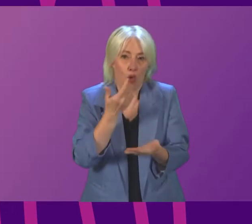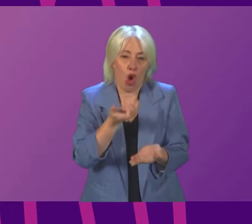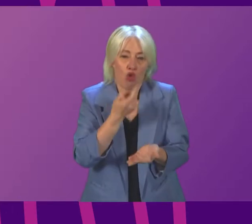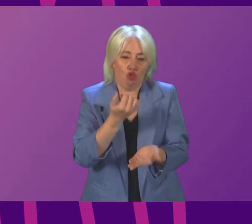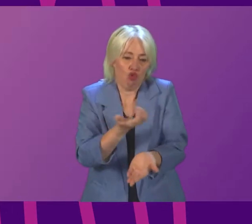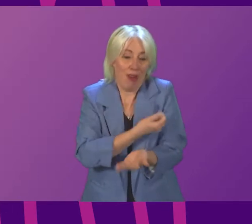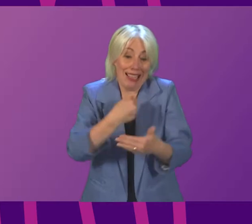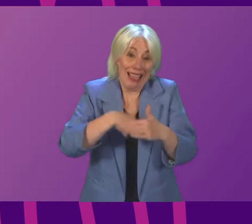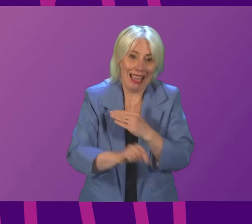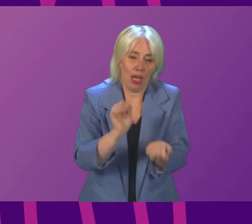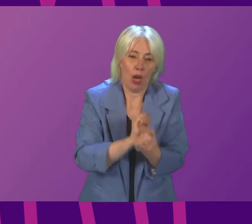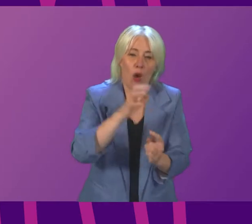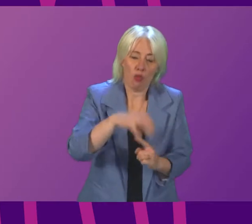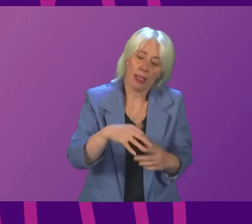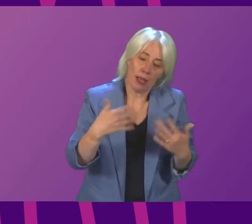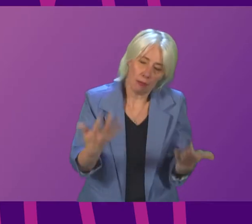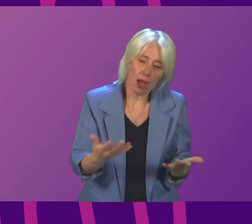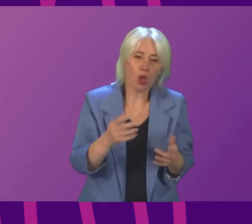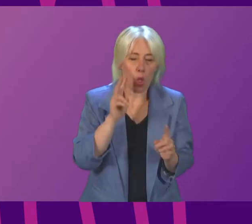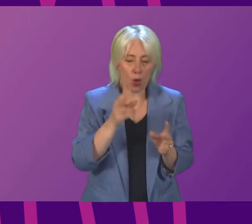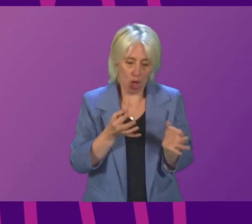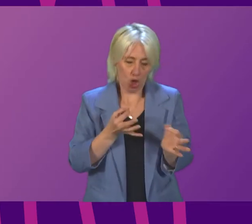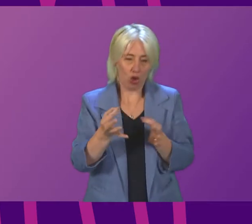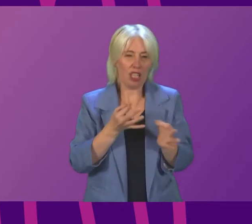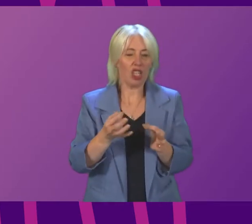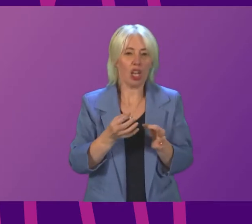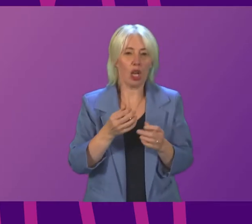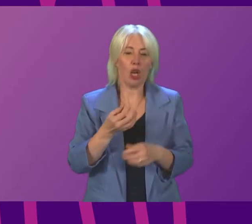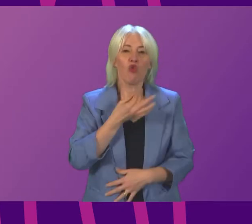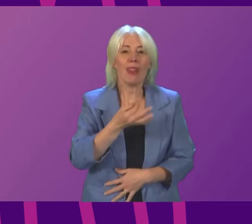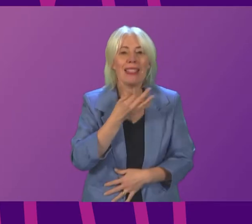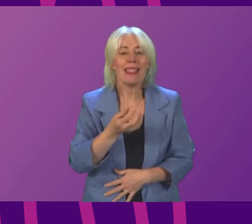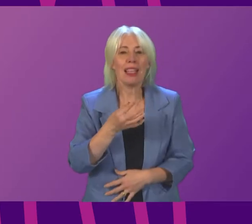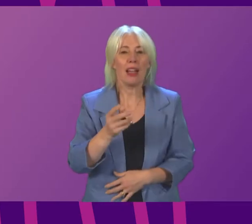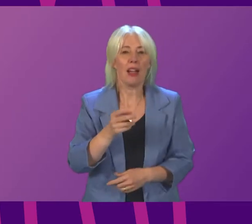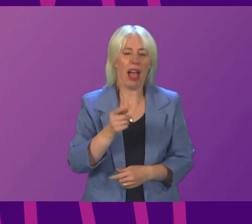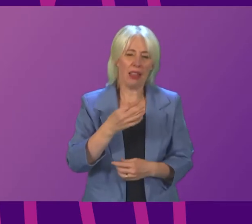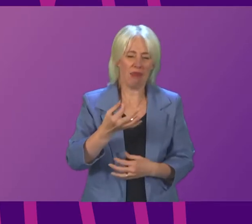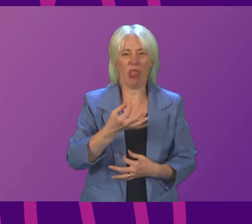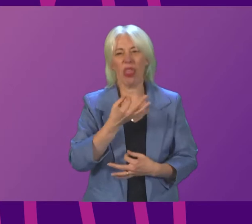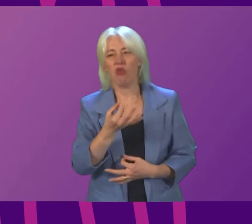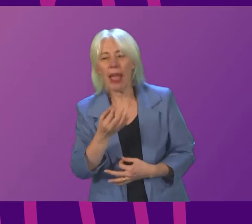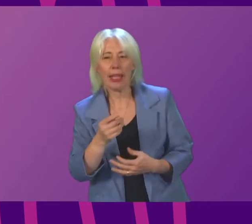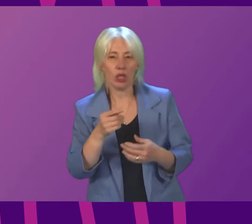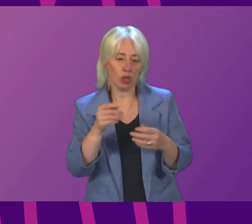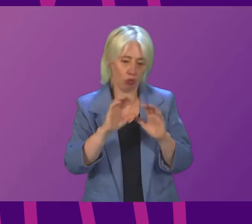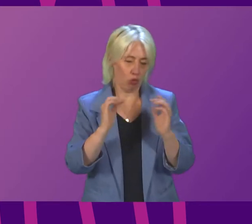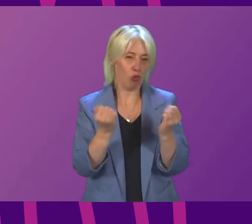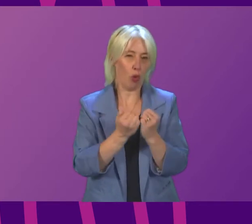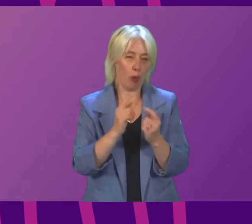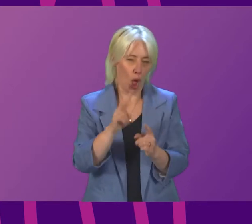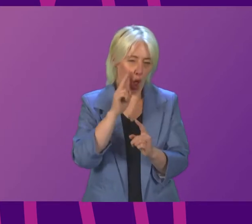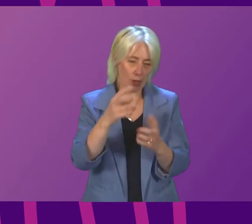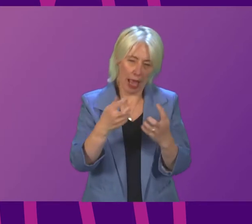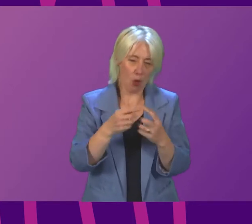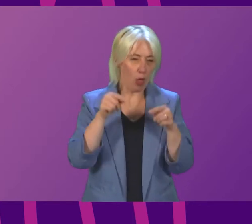is there to do. But we have established a Strategic Risk and Threat Group, which looks at the ongoing threats in relation to drugs